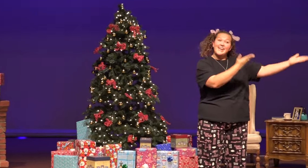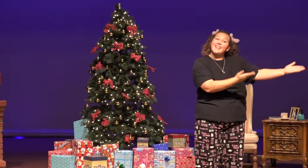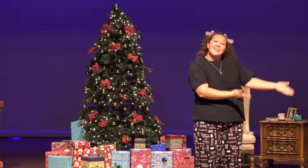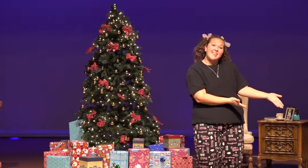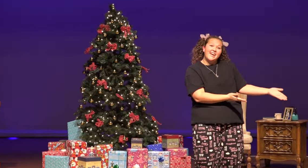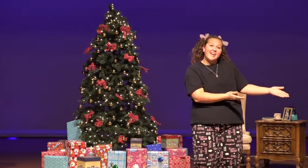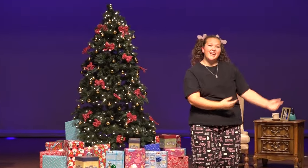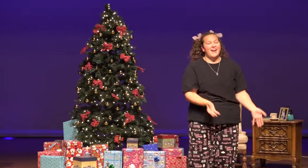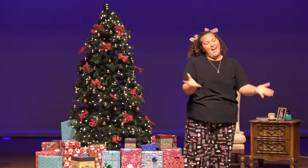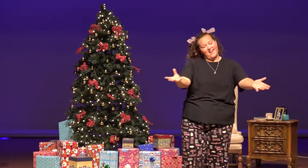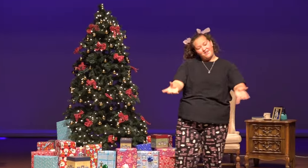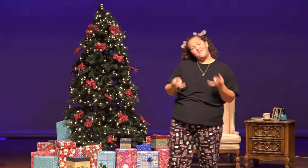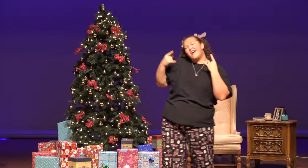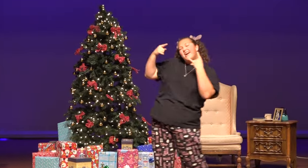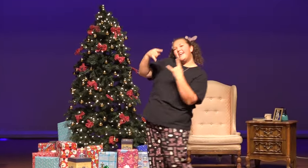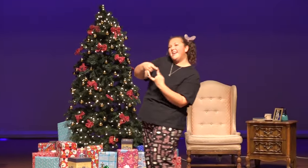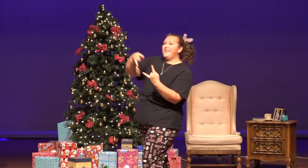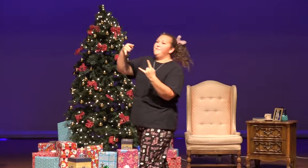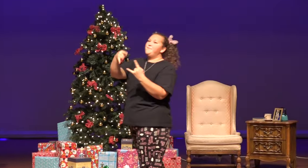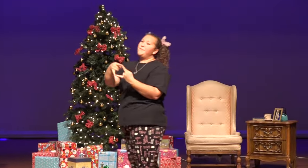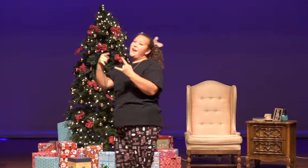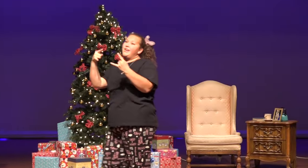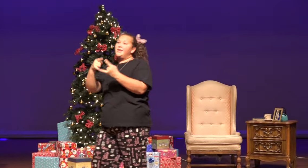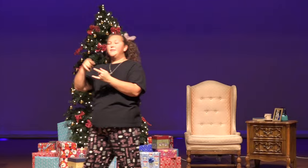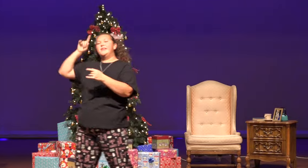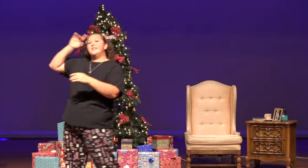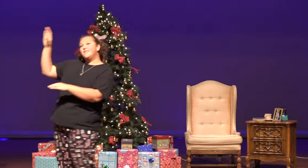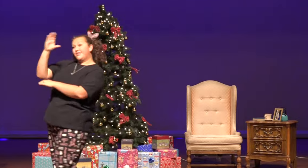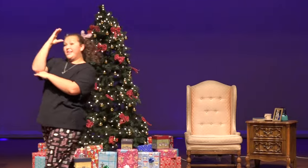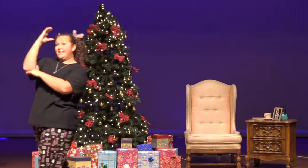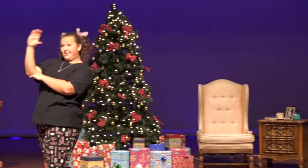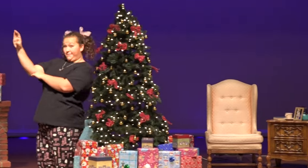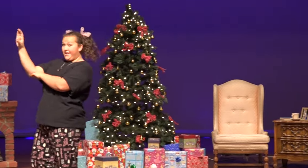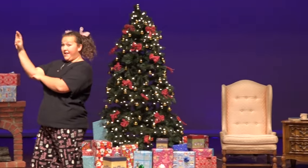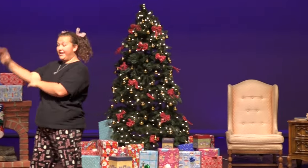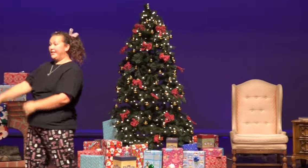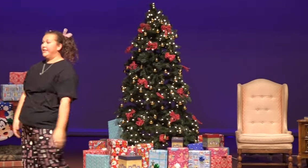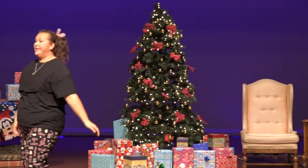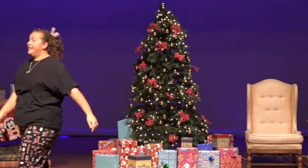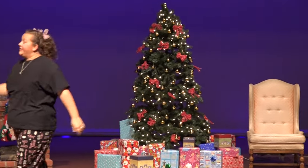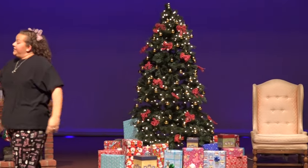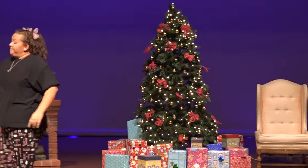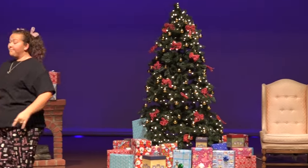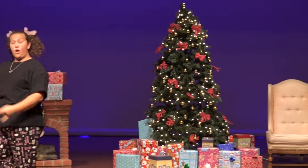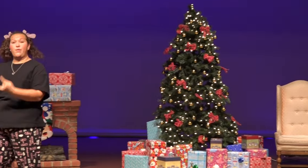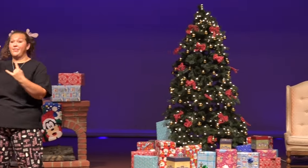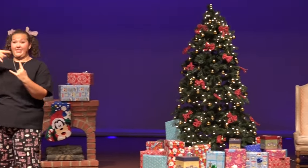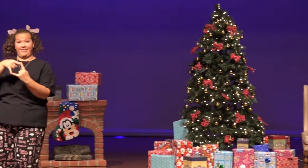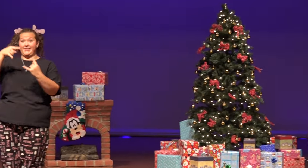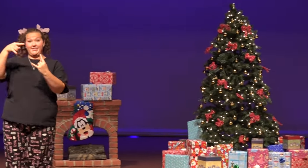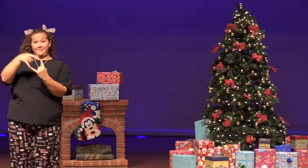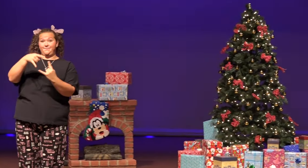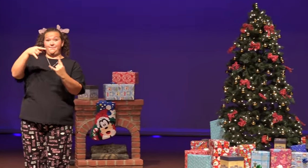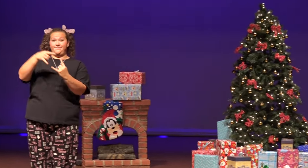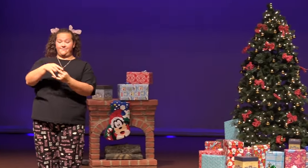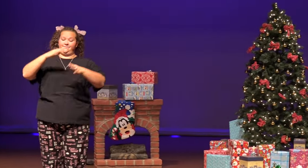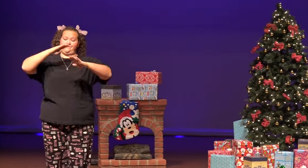there. I want a hippo-bottomus for Christmas, only a hippo-bottomus